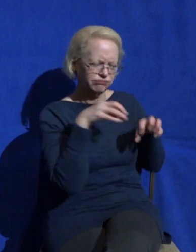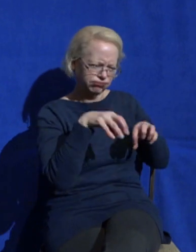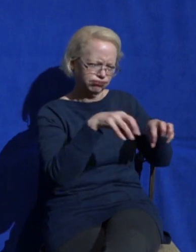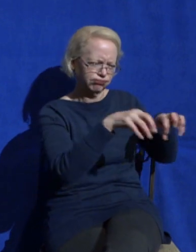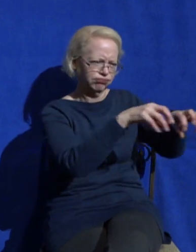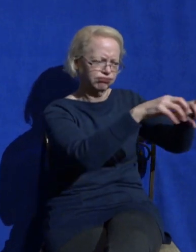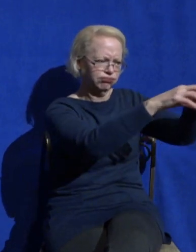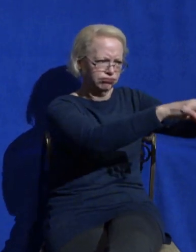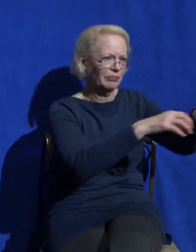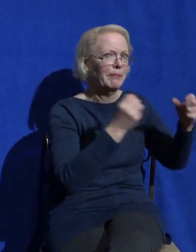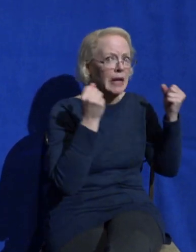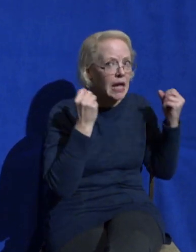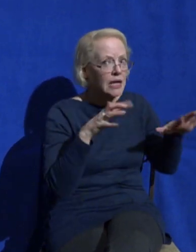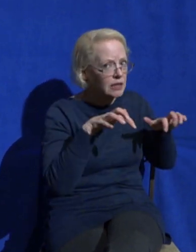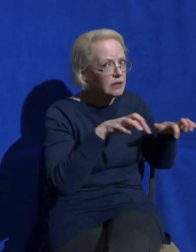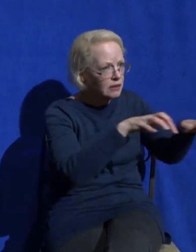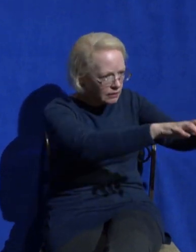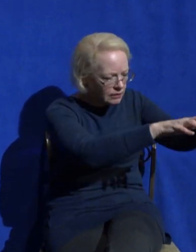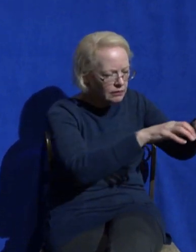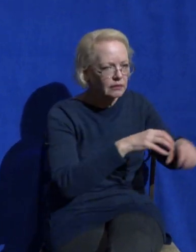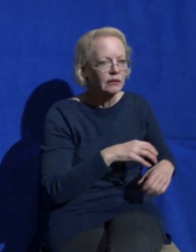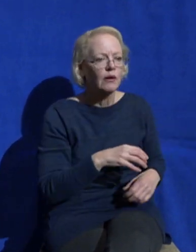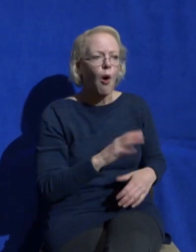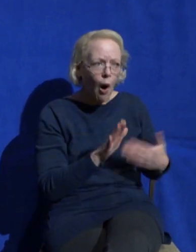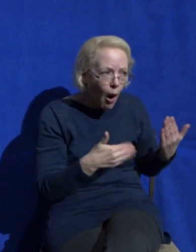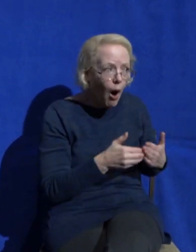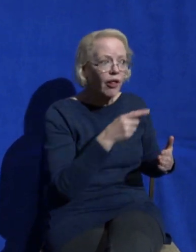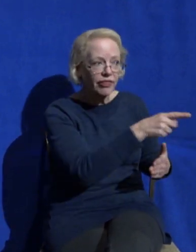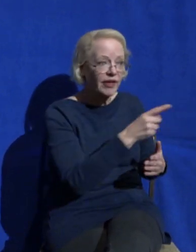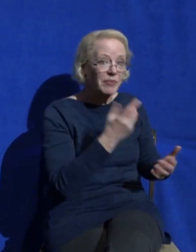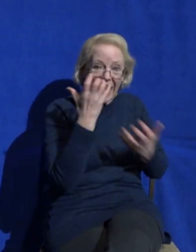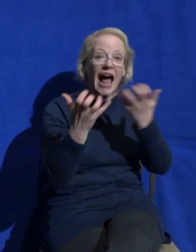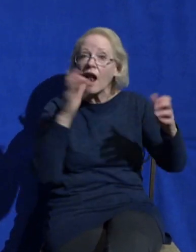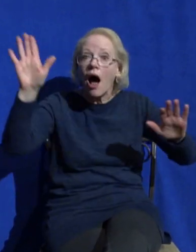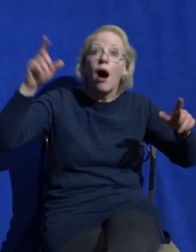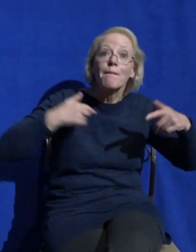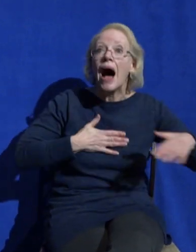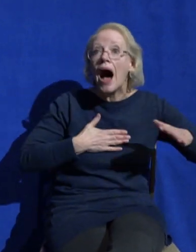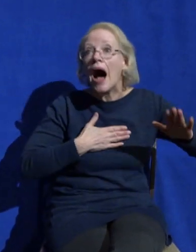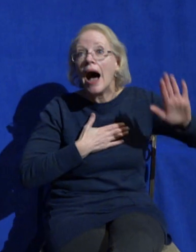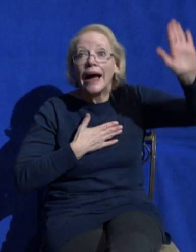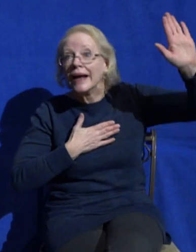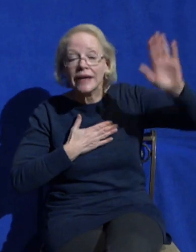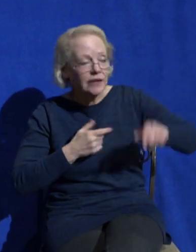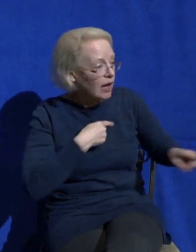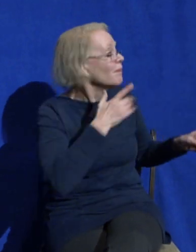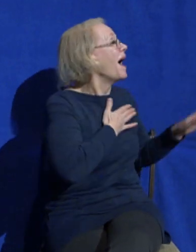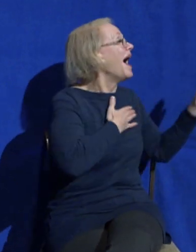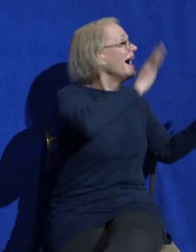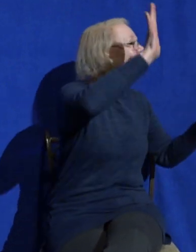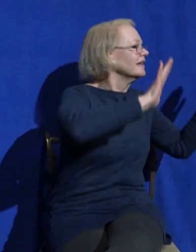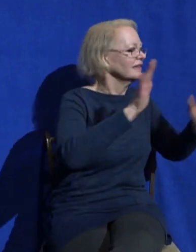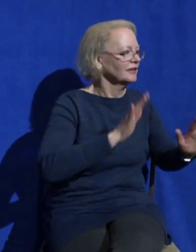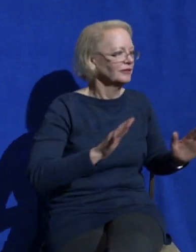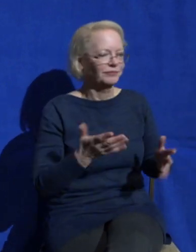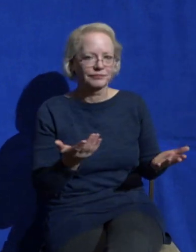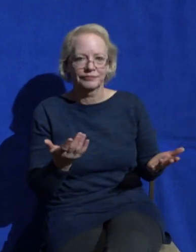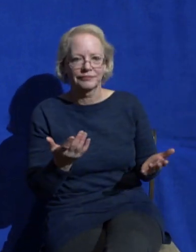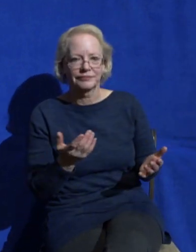and they are all yelling at you which seems like a very bad business model to me but maybe not because I